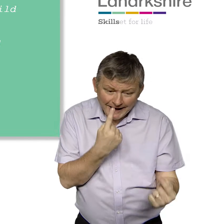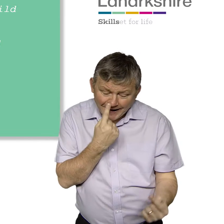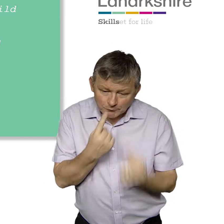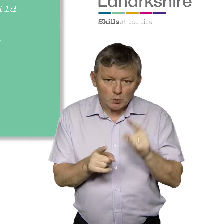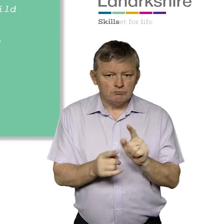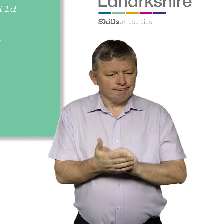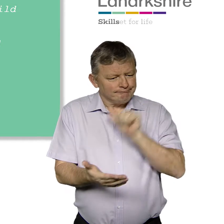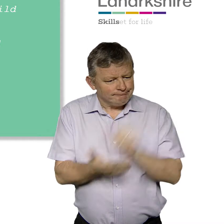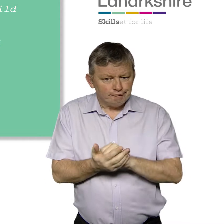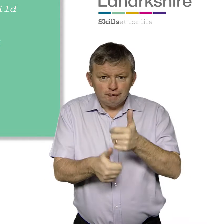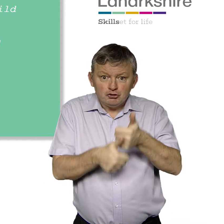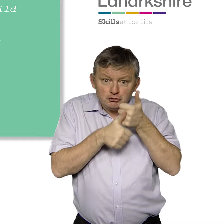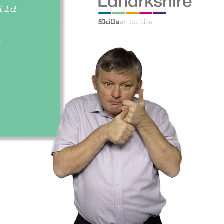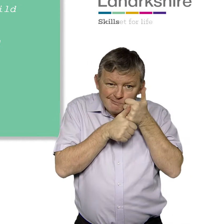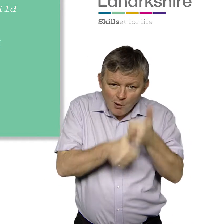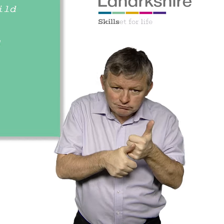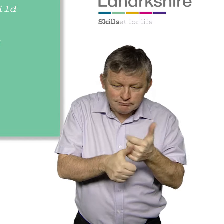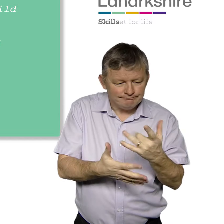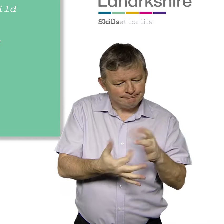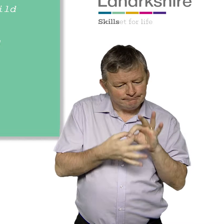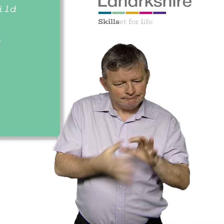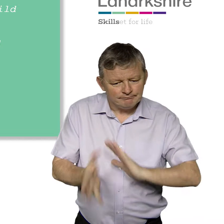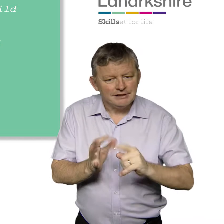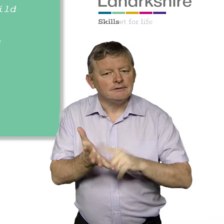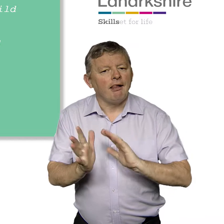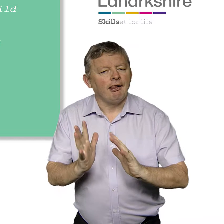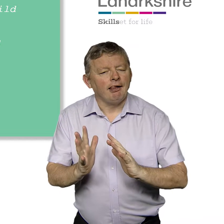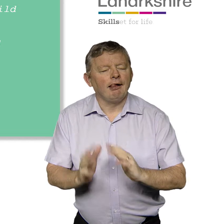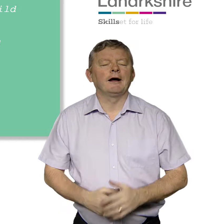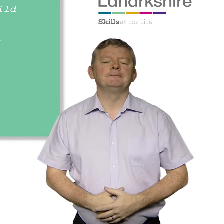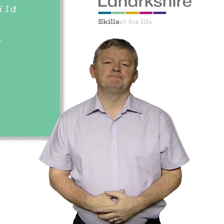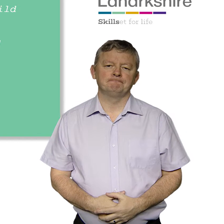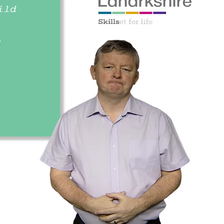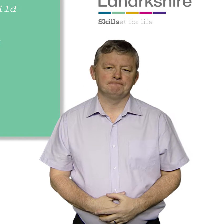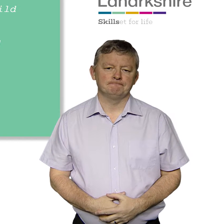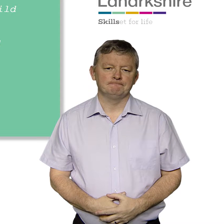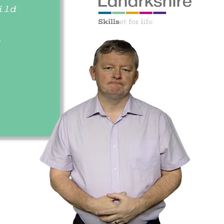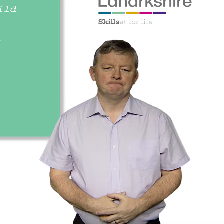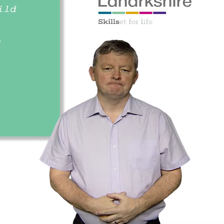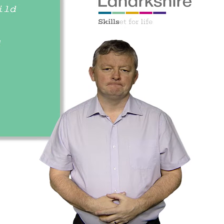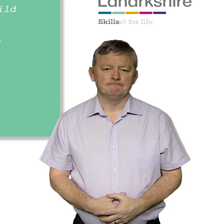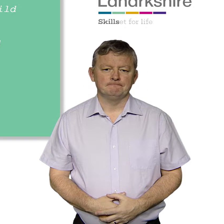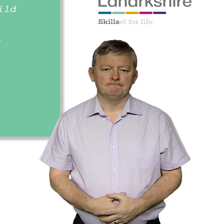child and their family offered the right information and support at the right time to engage with BSL